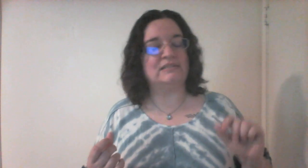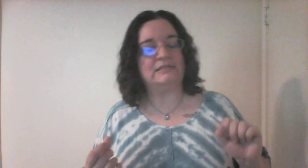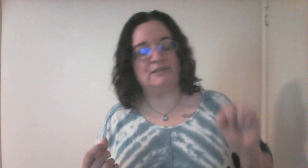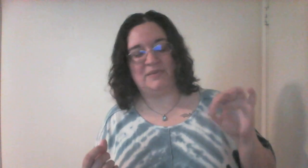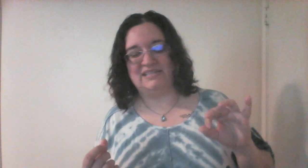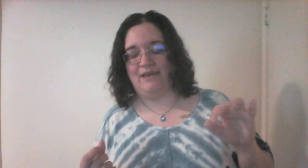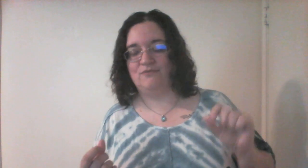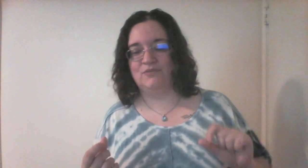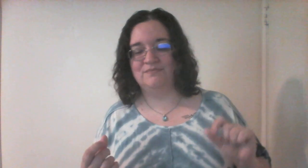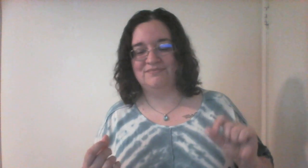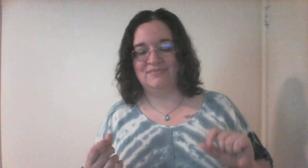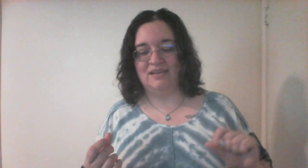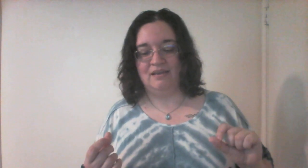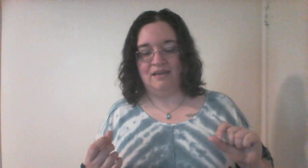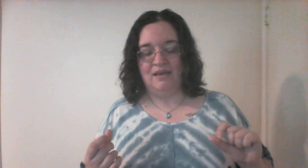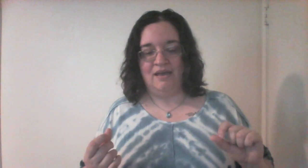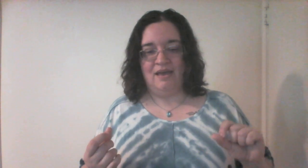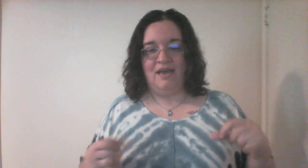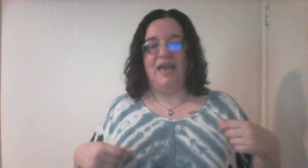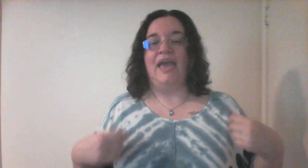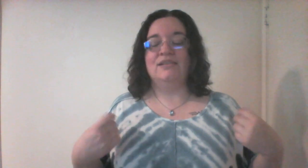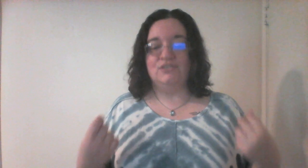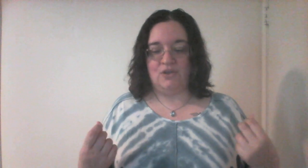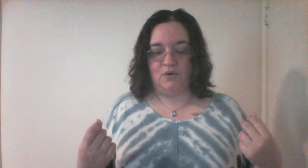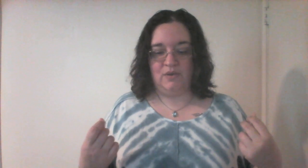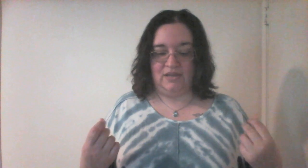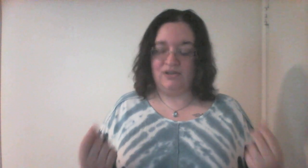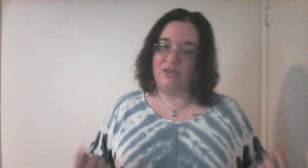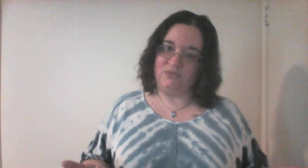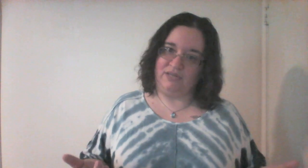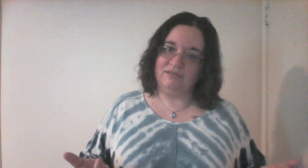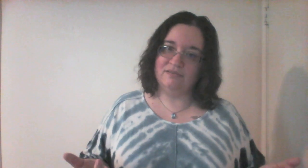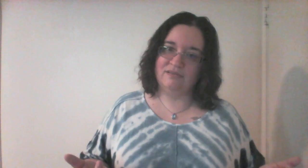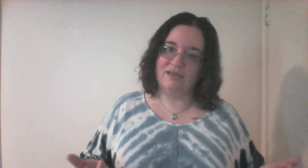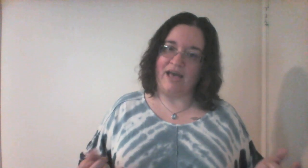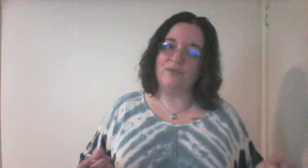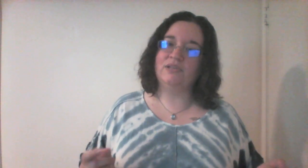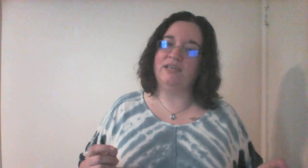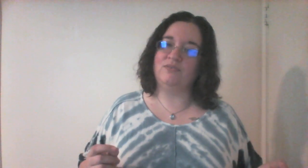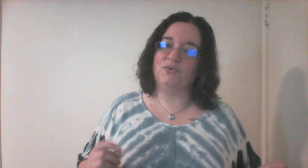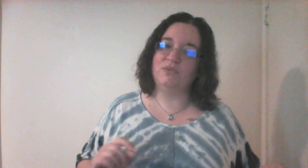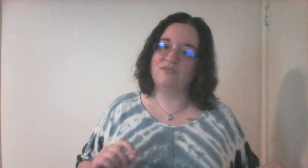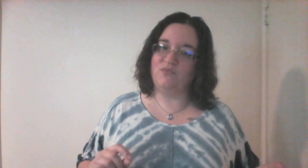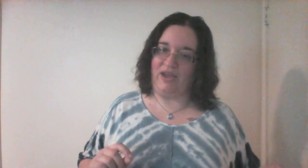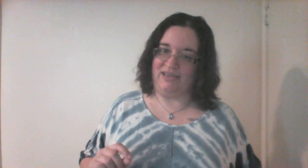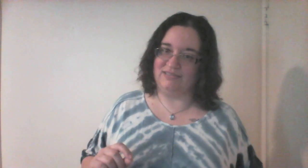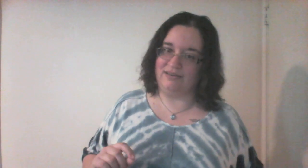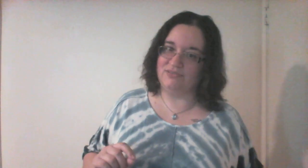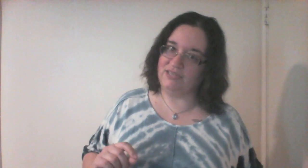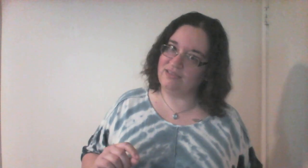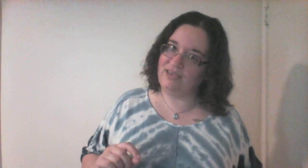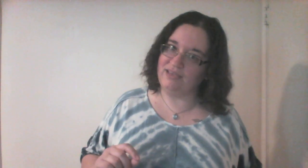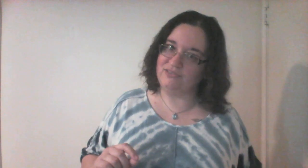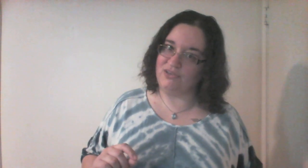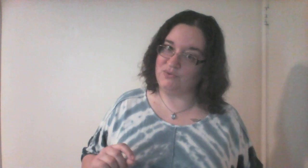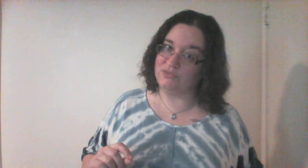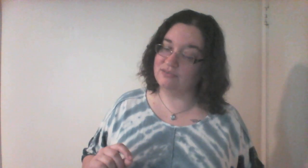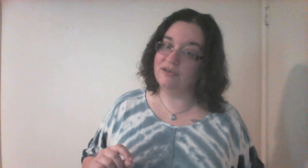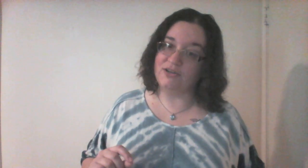to be safe. And so, in closing, I will leave you with the phrase that I've seen the kids use on